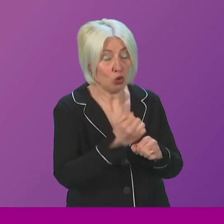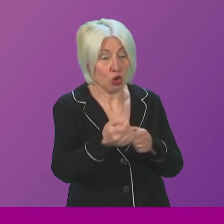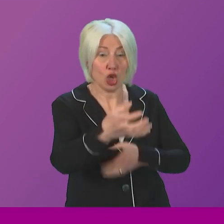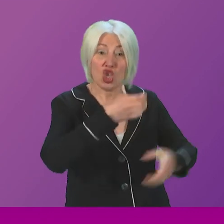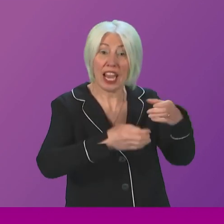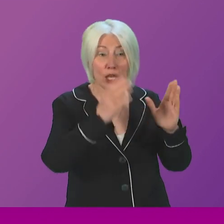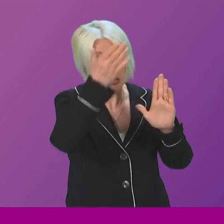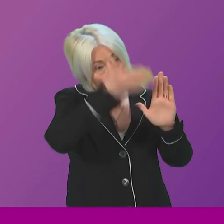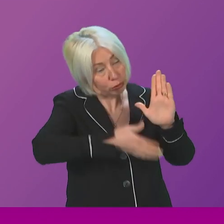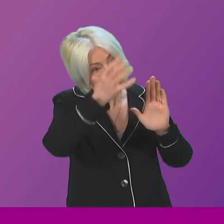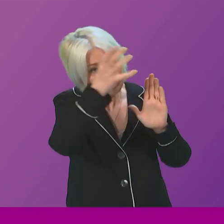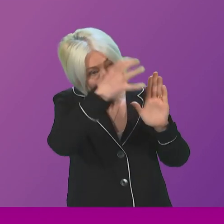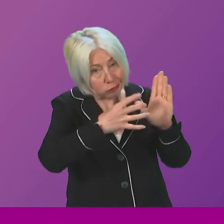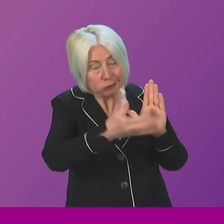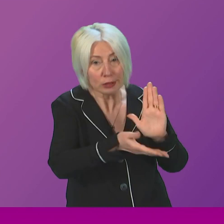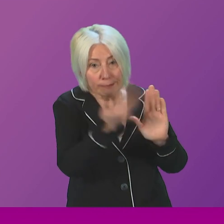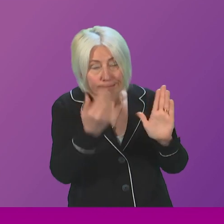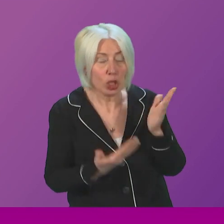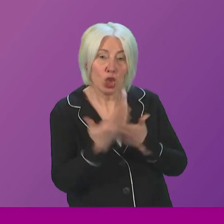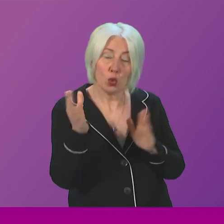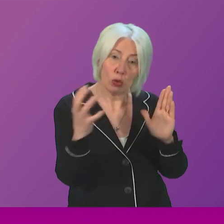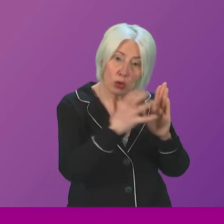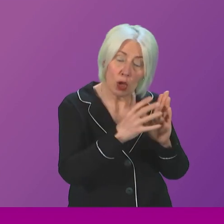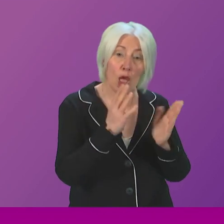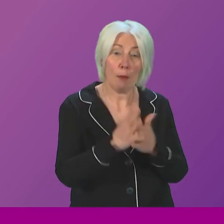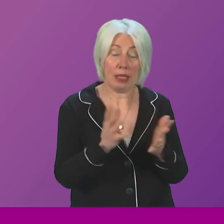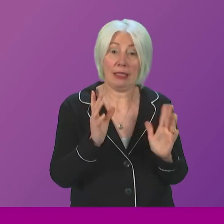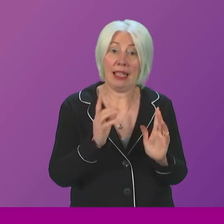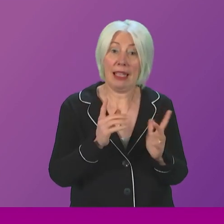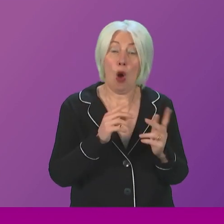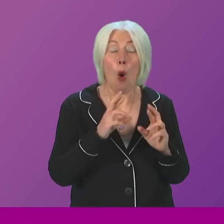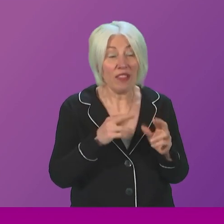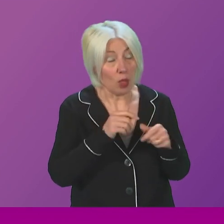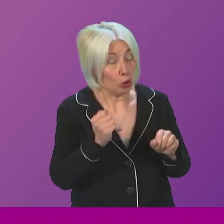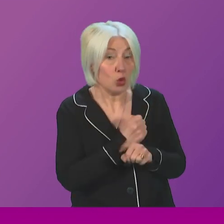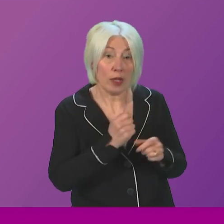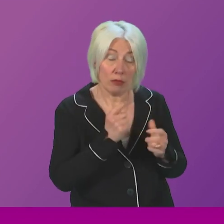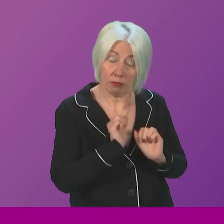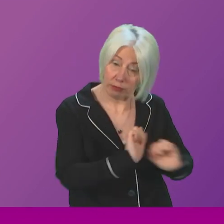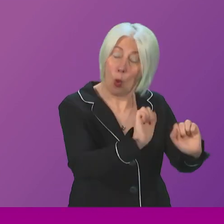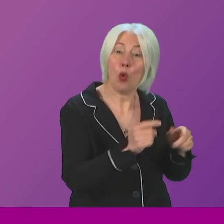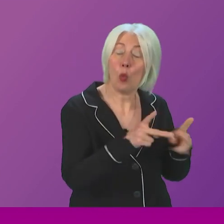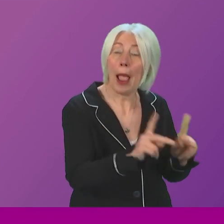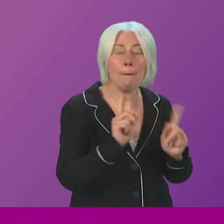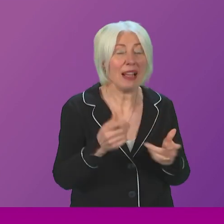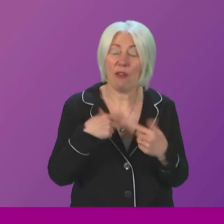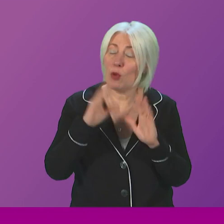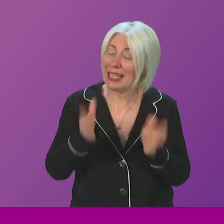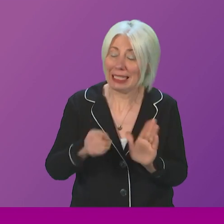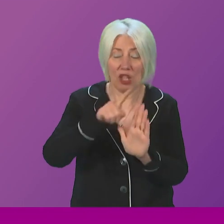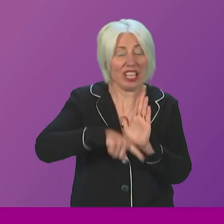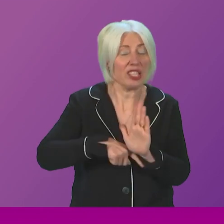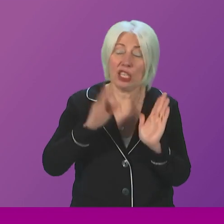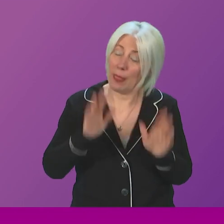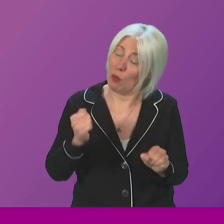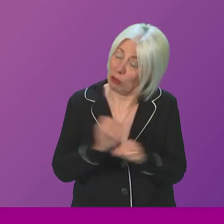use all of the levers at our disposal, including legislation if necessary, to remediate buildings and to protect residents. Cocap Stewart.